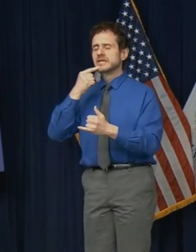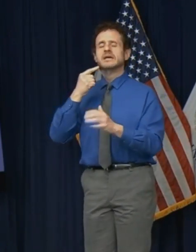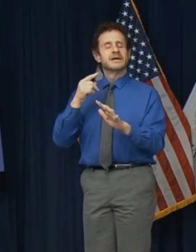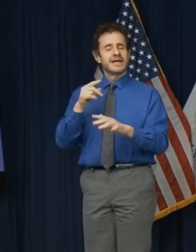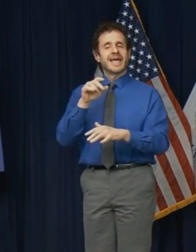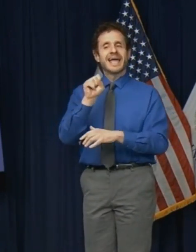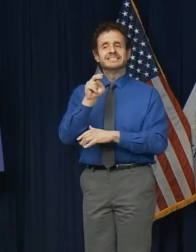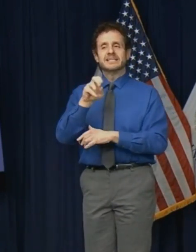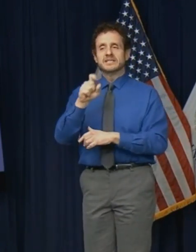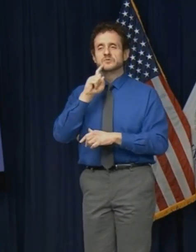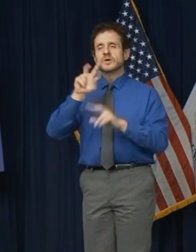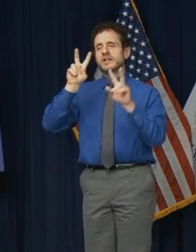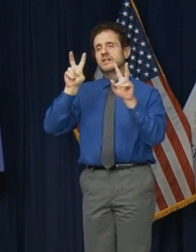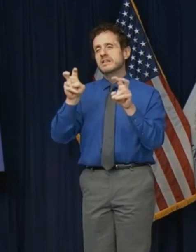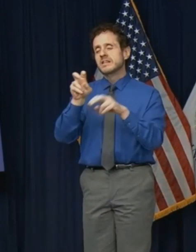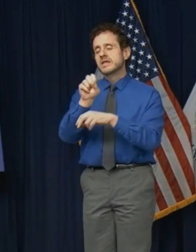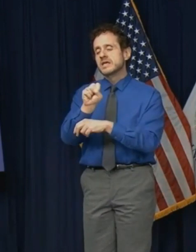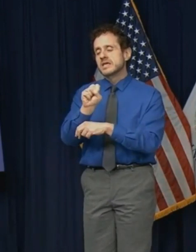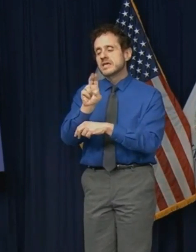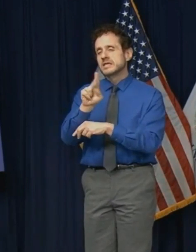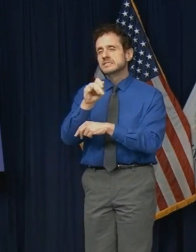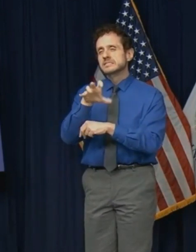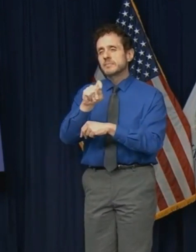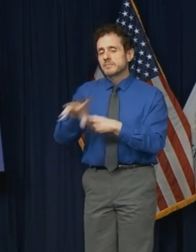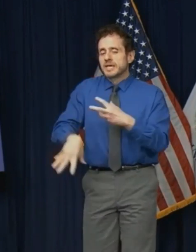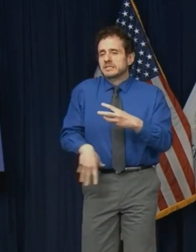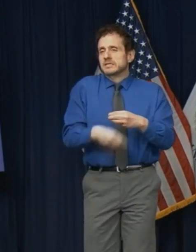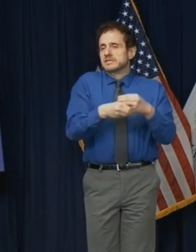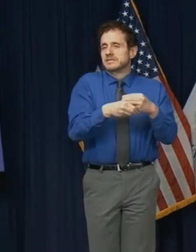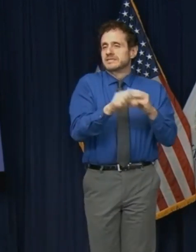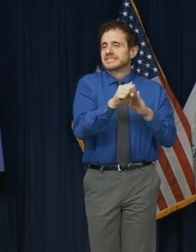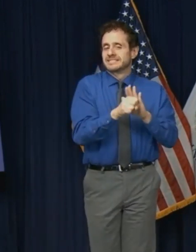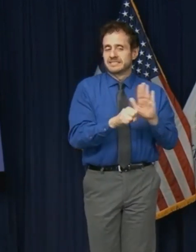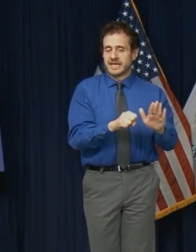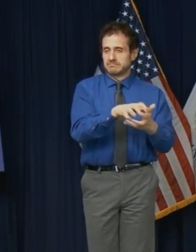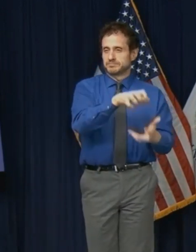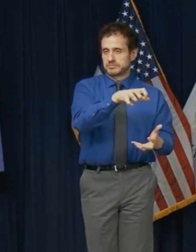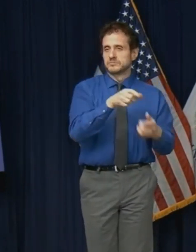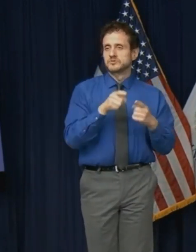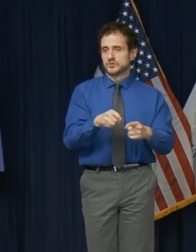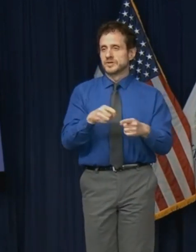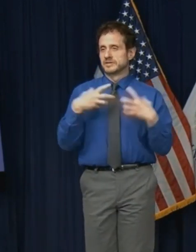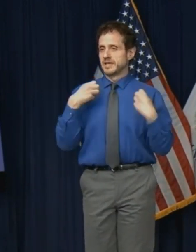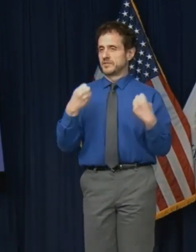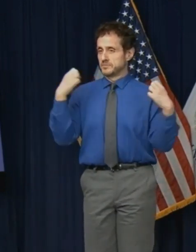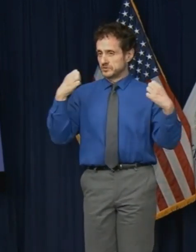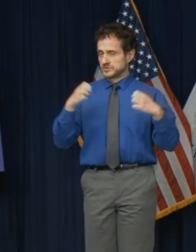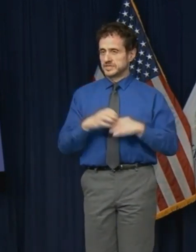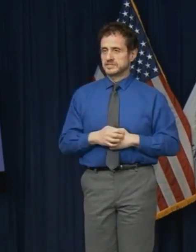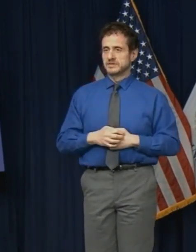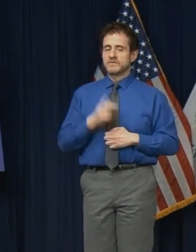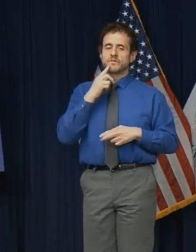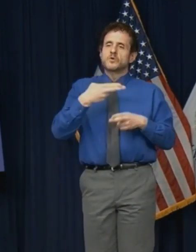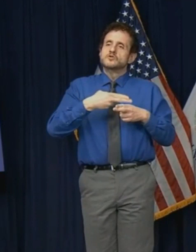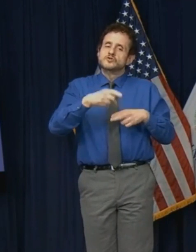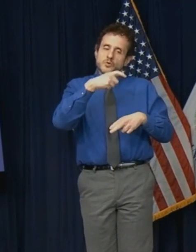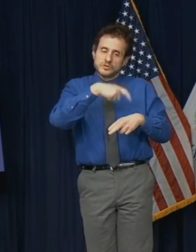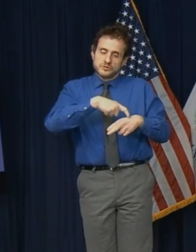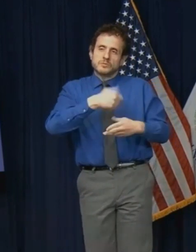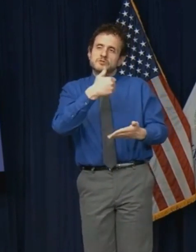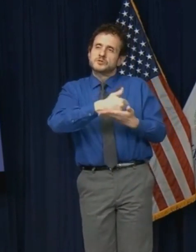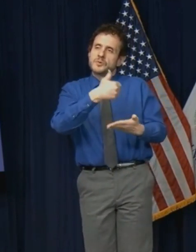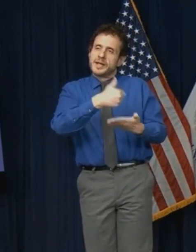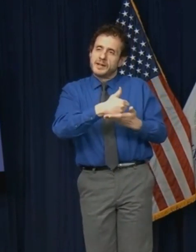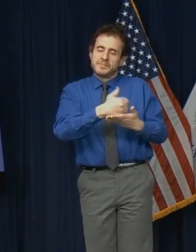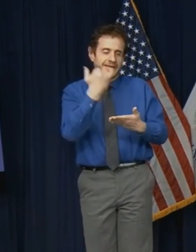supplement state supplies during public health emergencies and only as a short-term stopgap